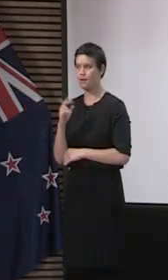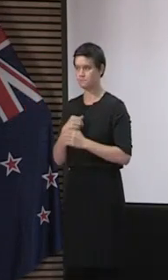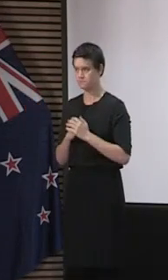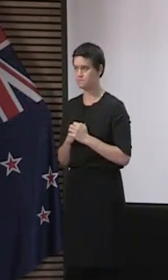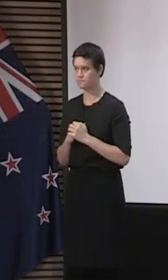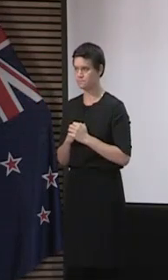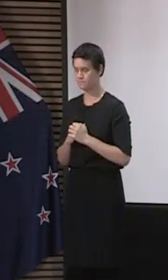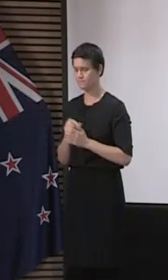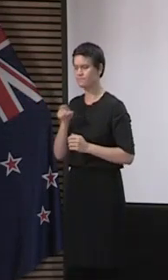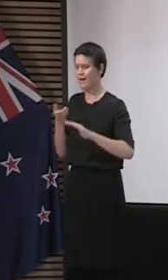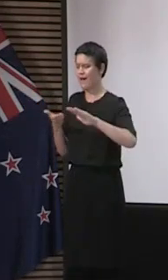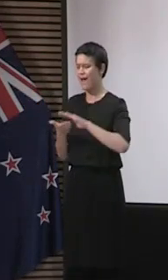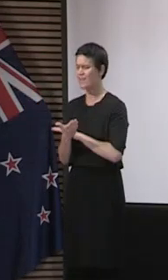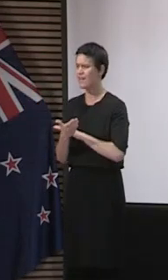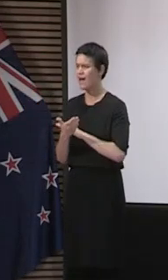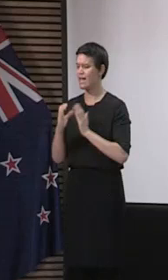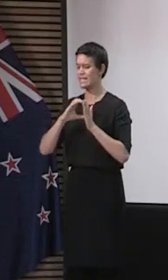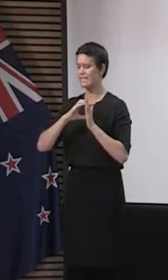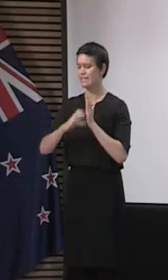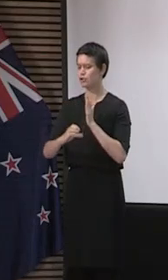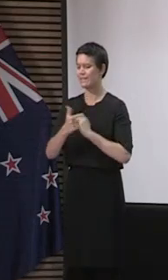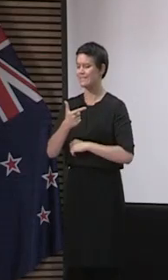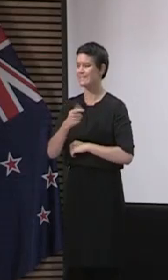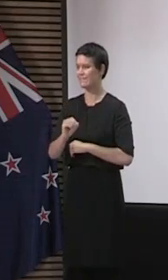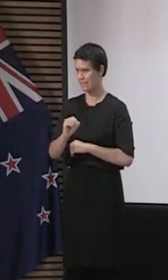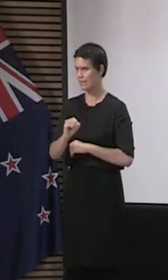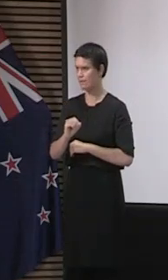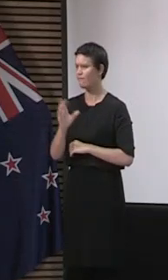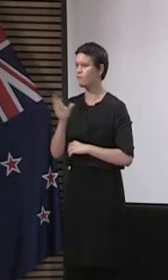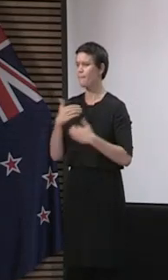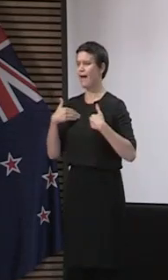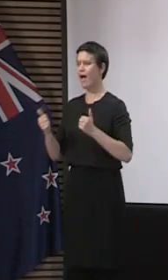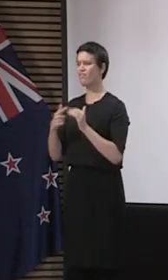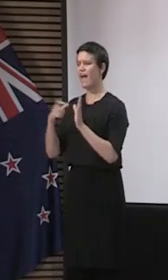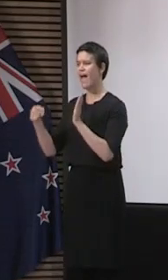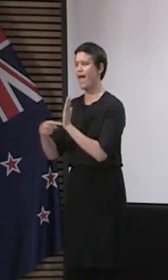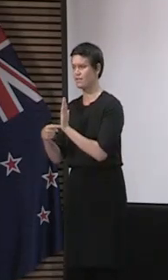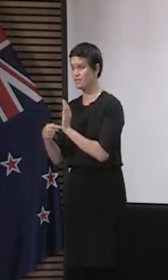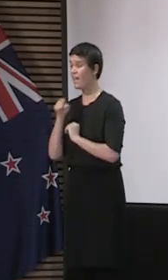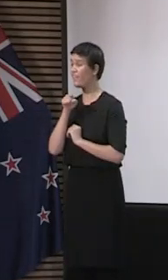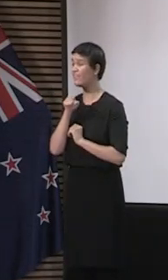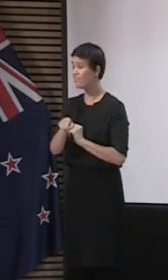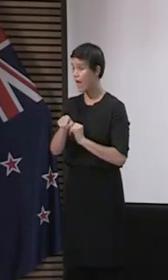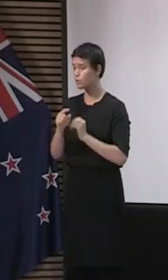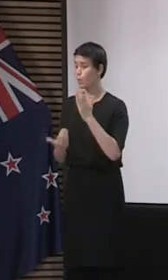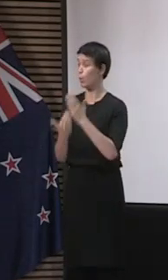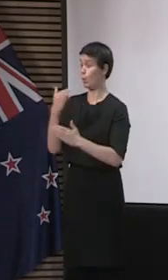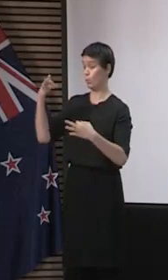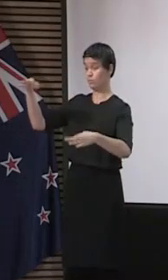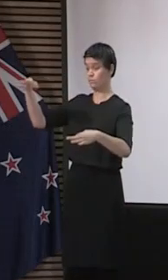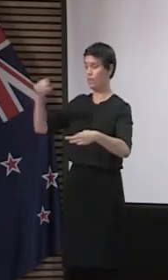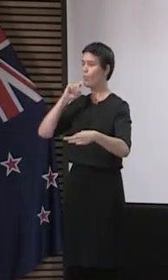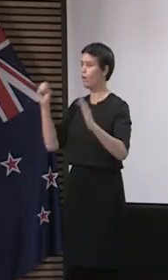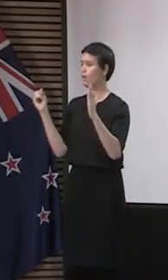Section 71 notice under the Health Act is available on the Ministry of Health website and contains very detailed information